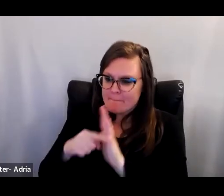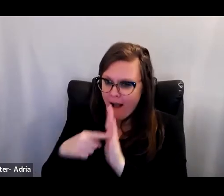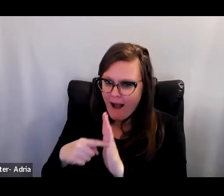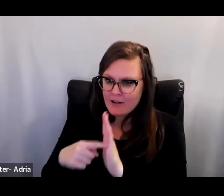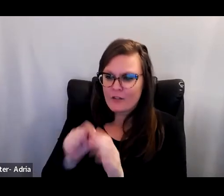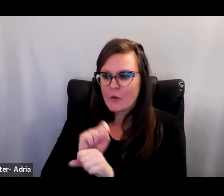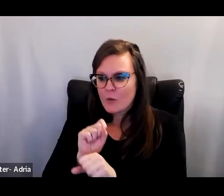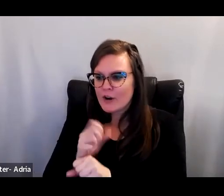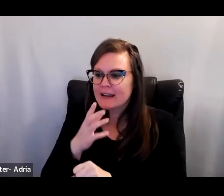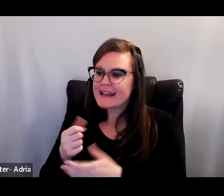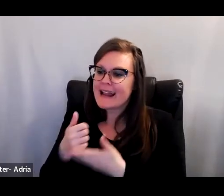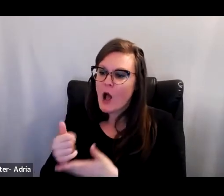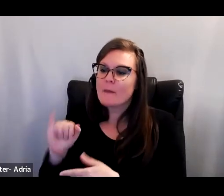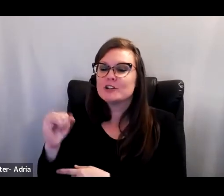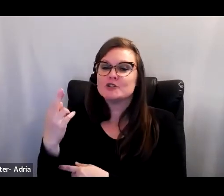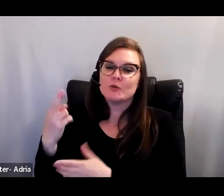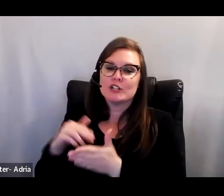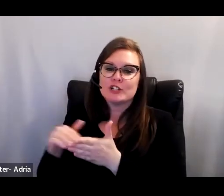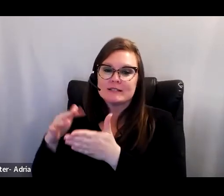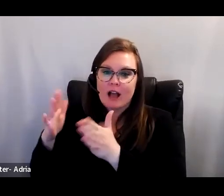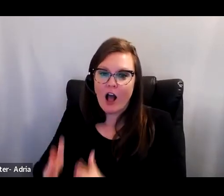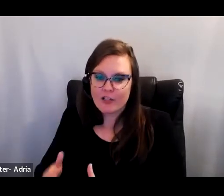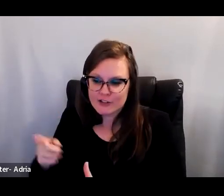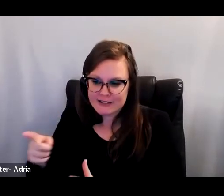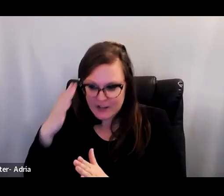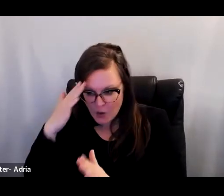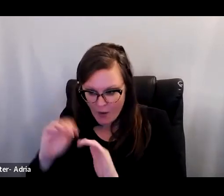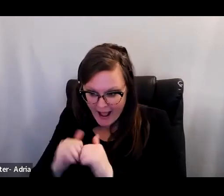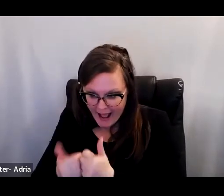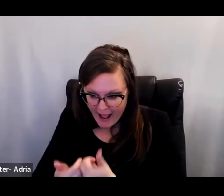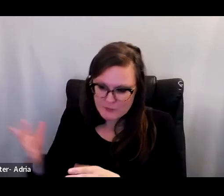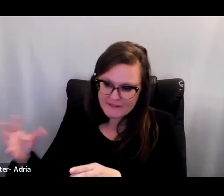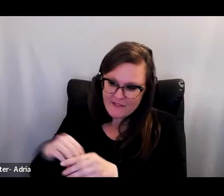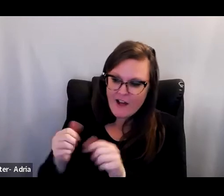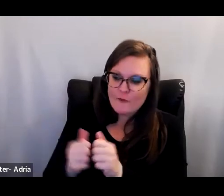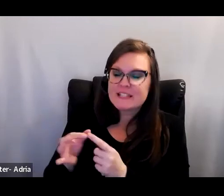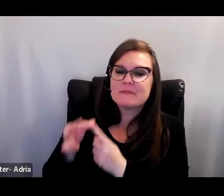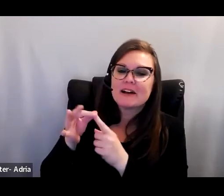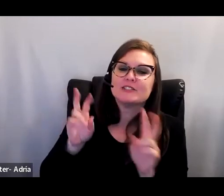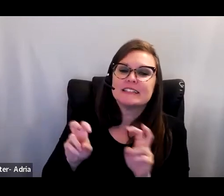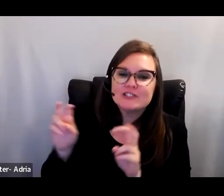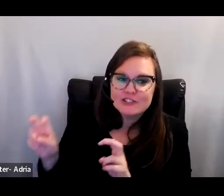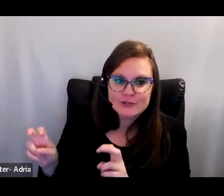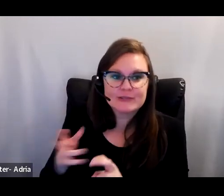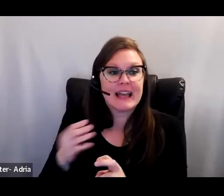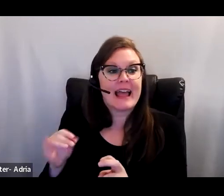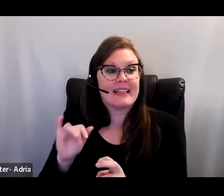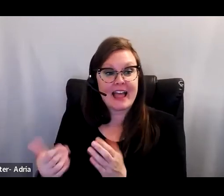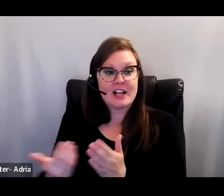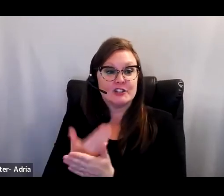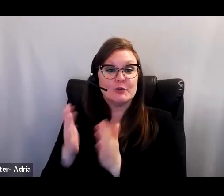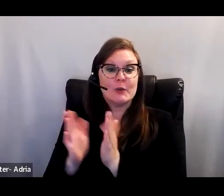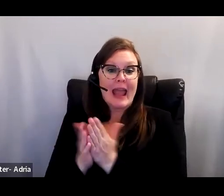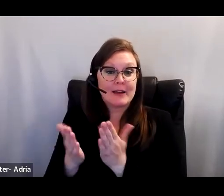field building activities and edited volumes and special issues. The new foundational handbook of improvement research is one such example and it includes a